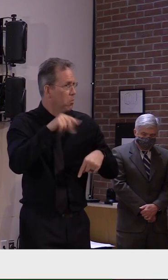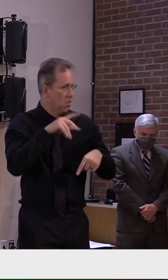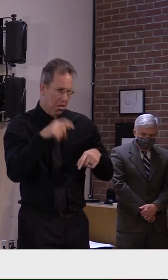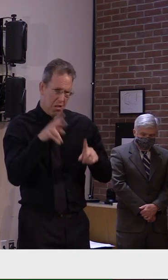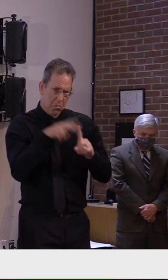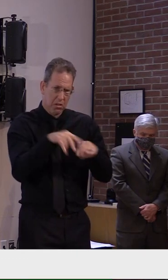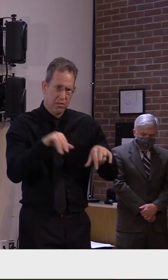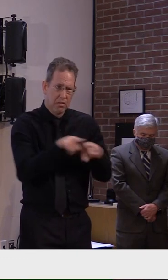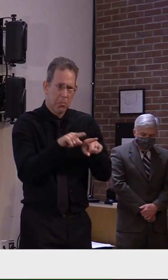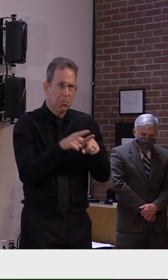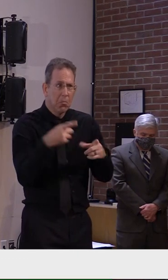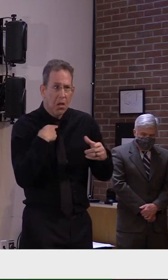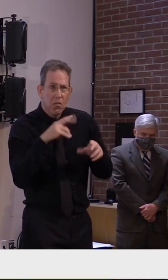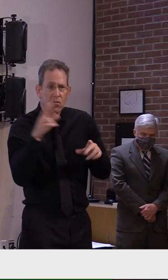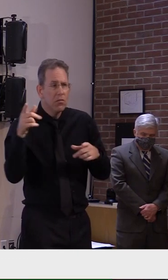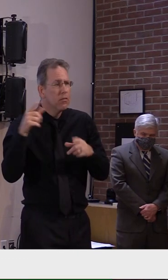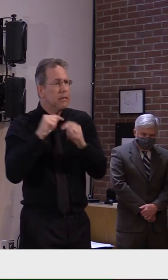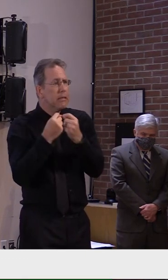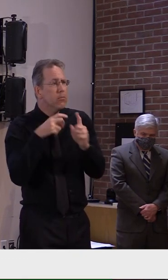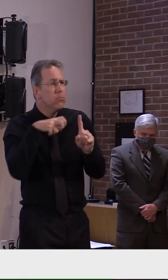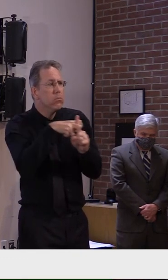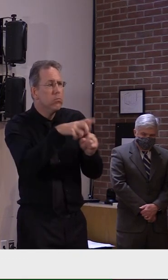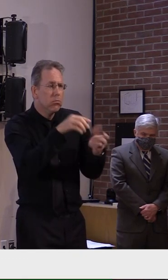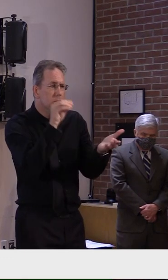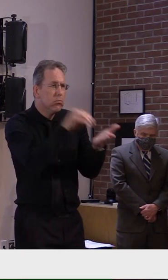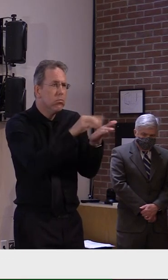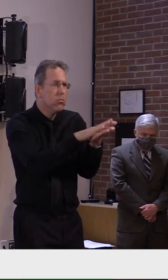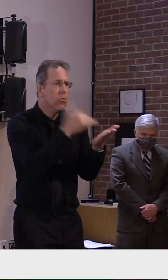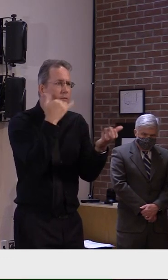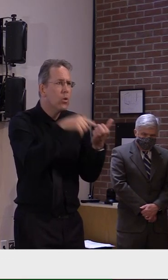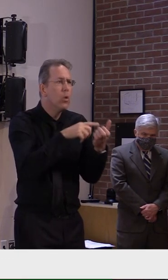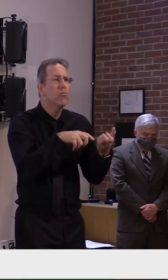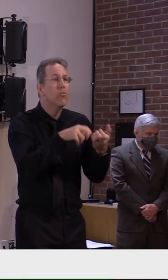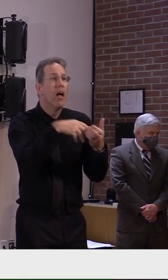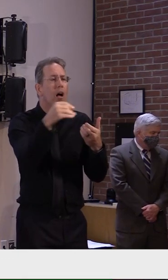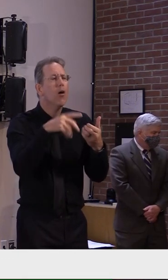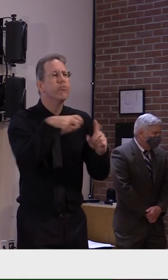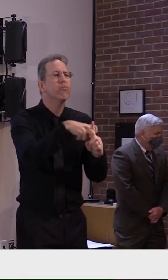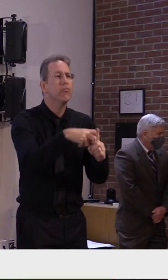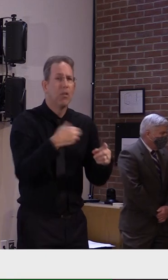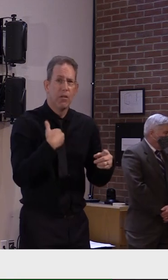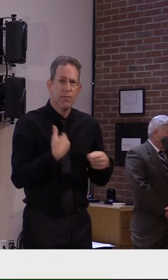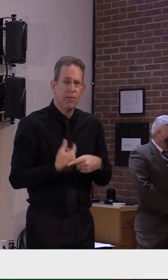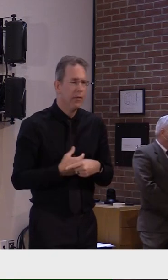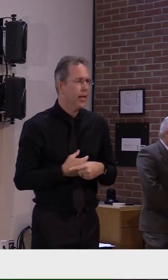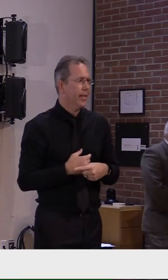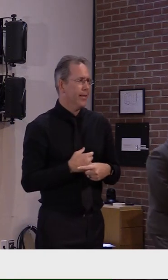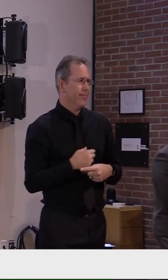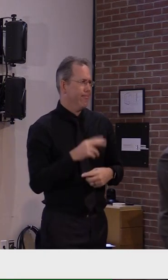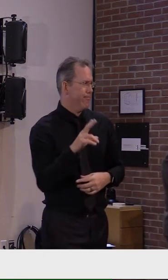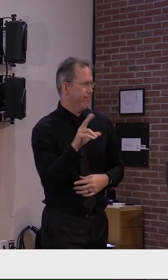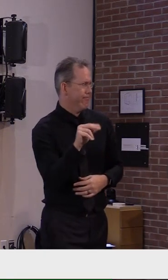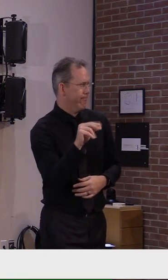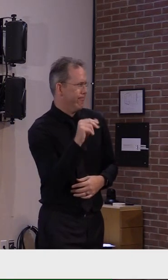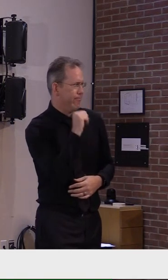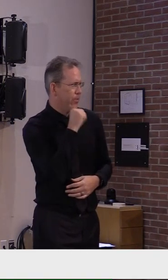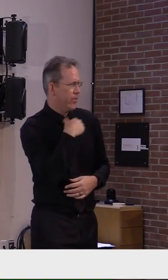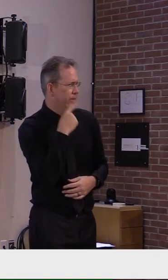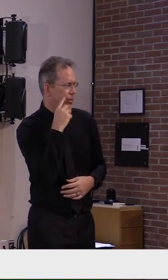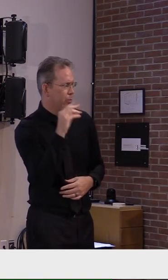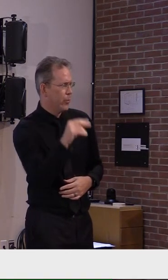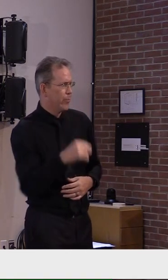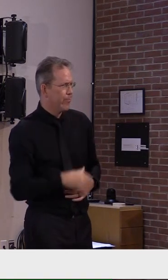can you tell me or secretary french uh how many how many homeschoolers we have in vermont now how many students are being homeschooled